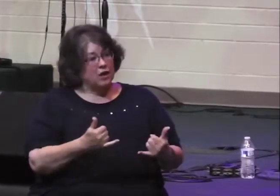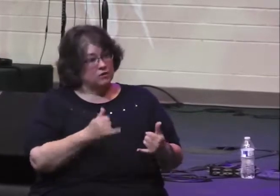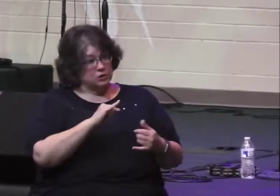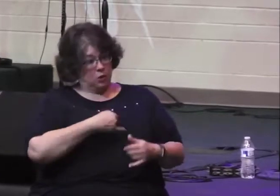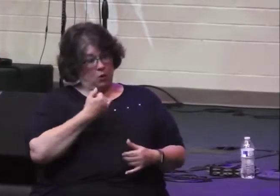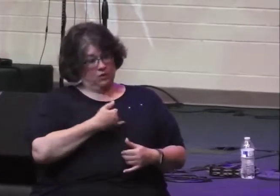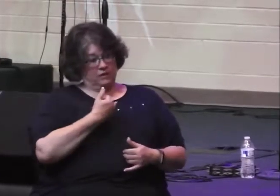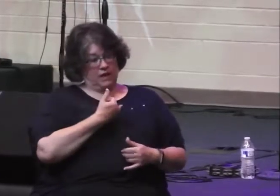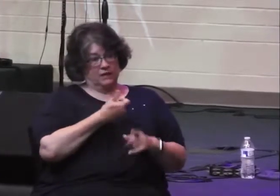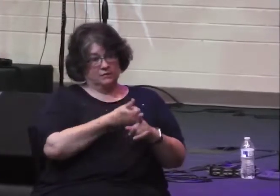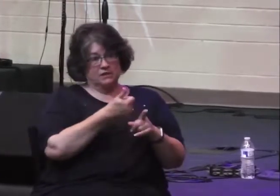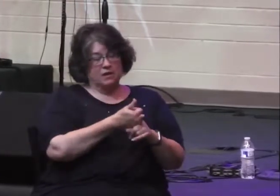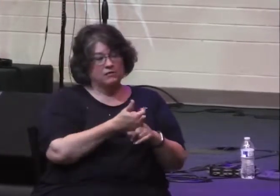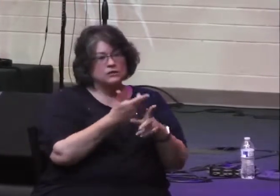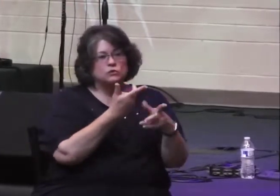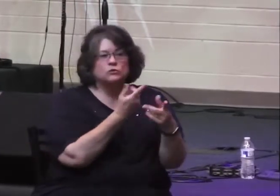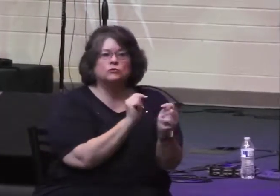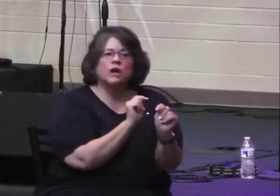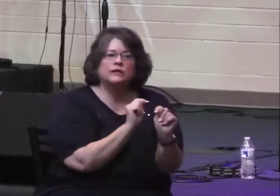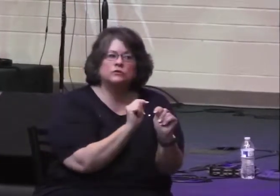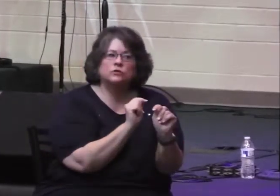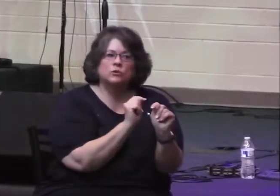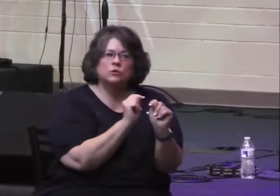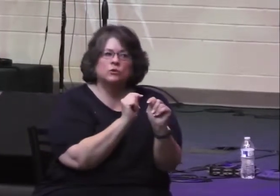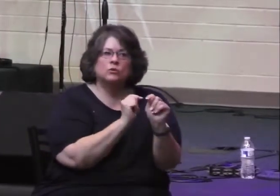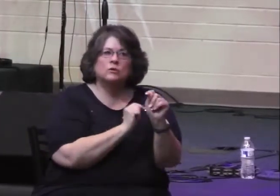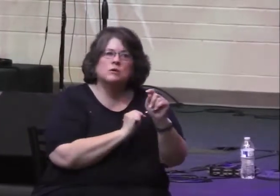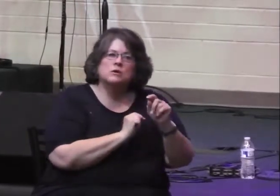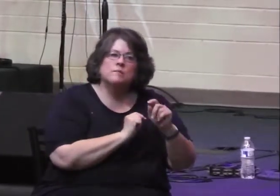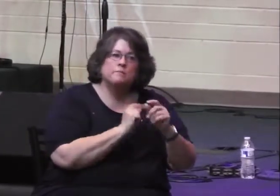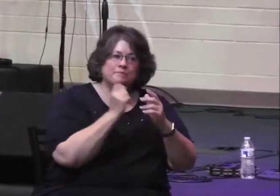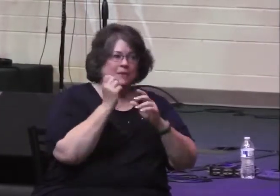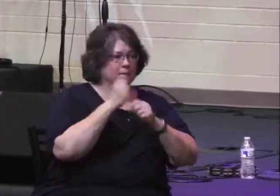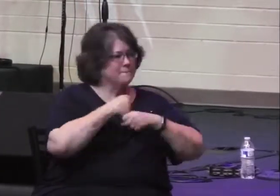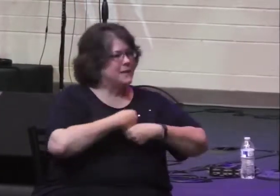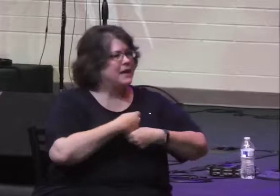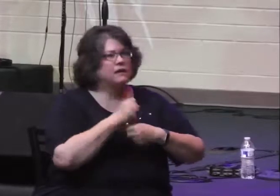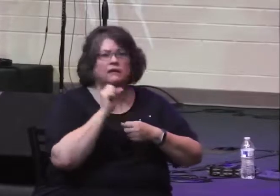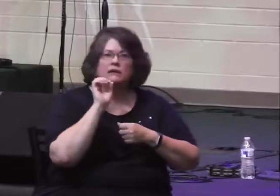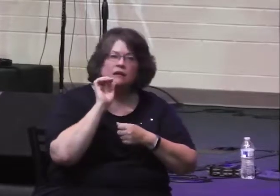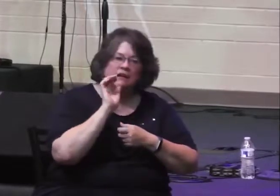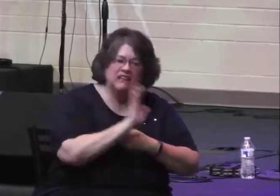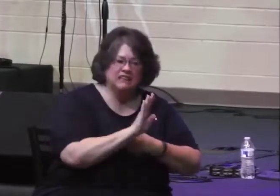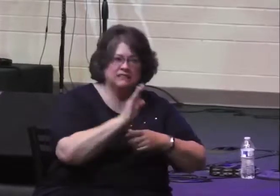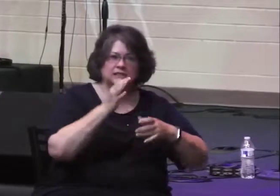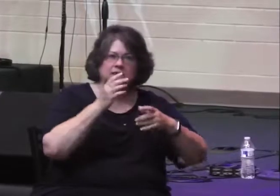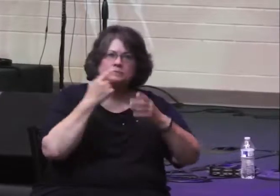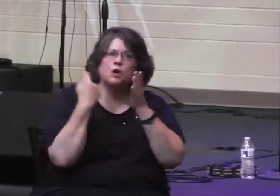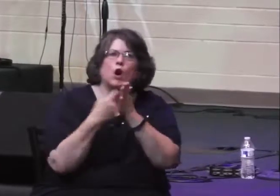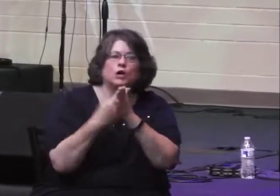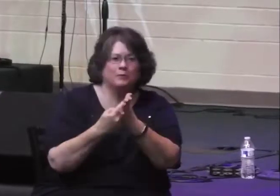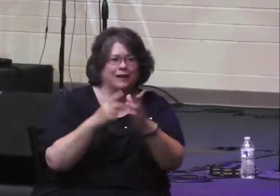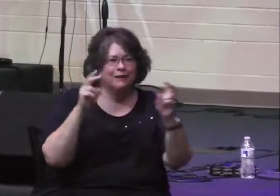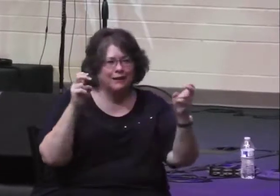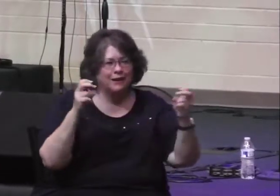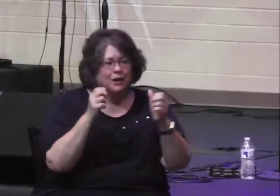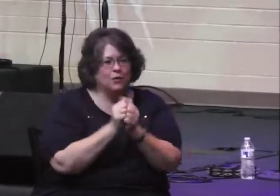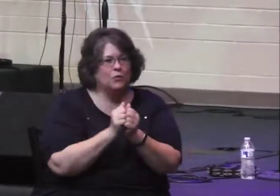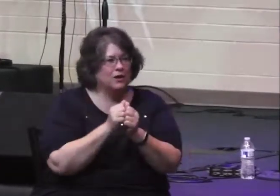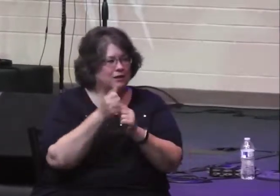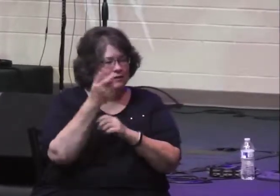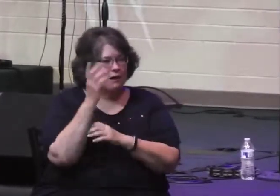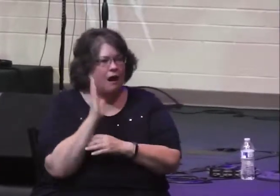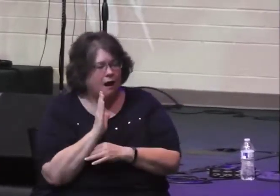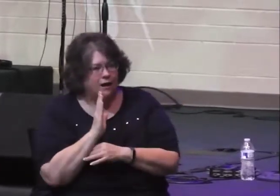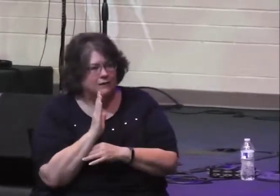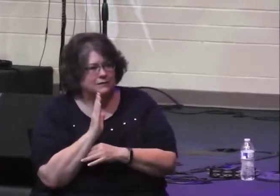he's doing here is he is laying out the grounds for his argument, the claim he's making